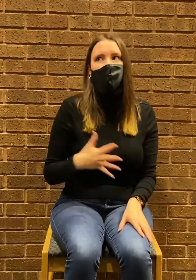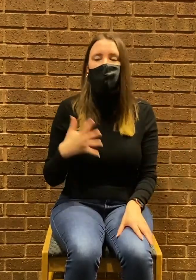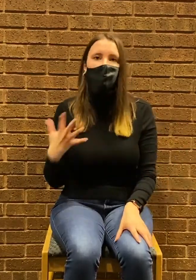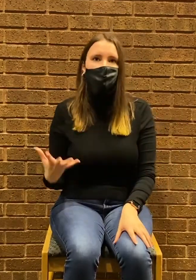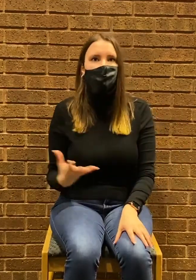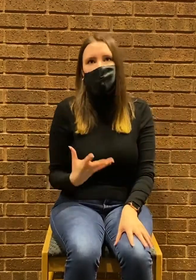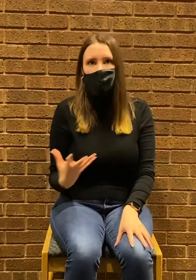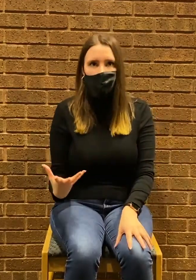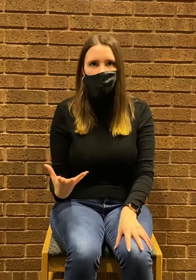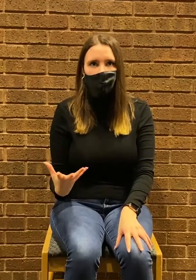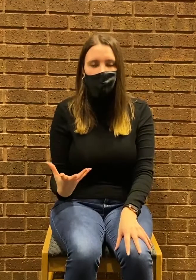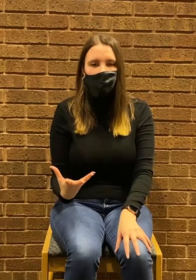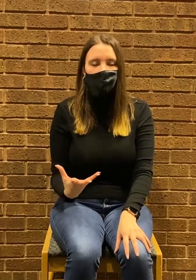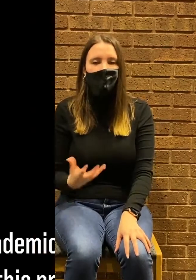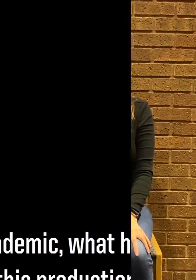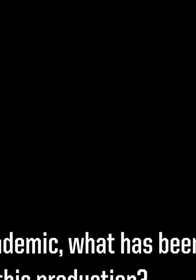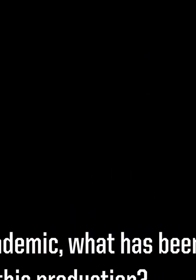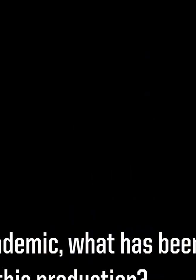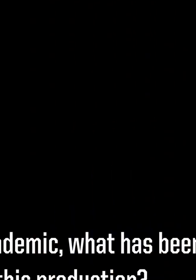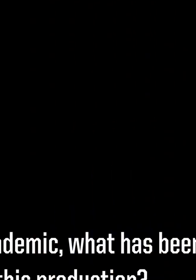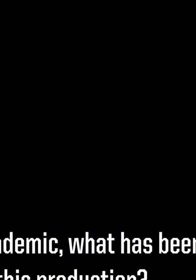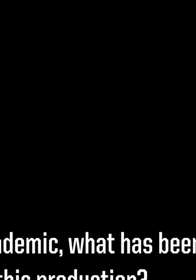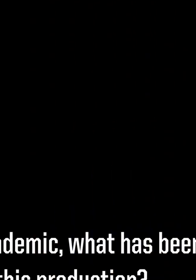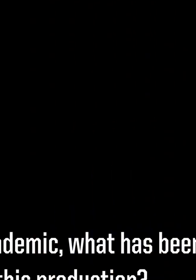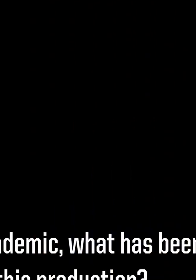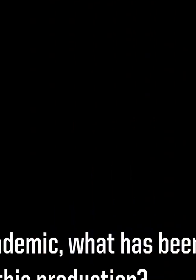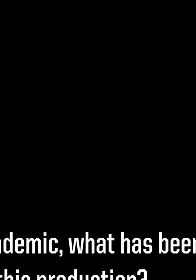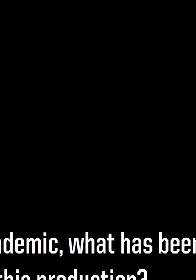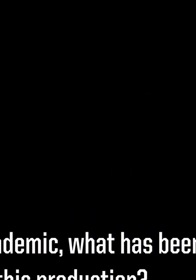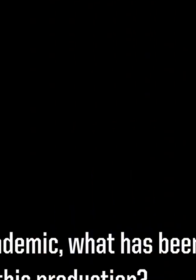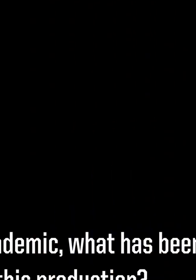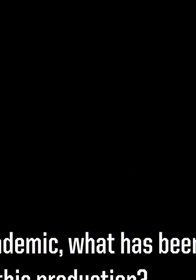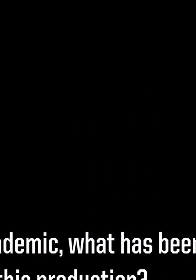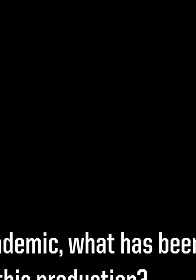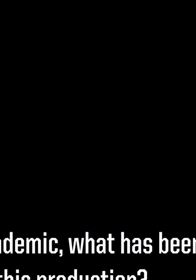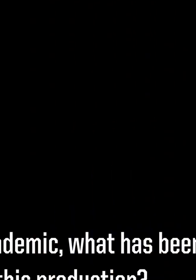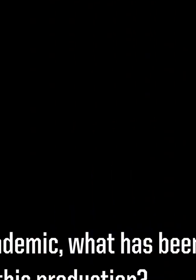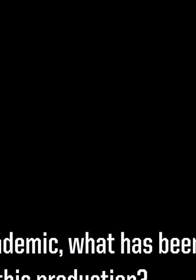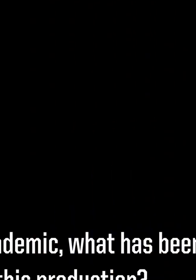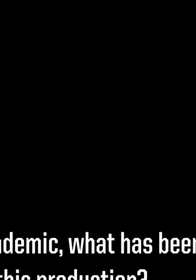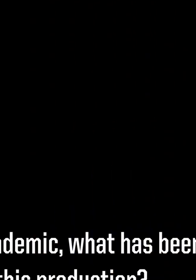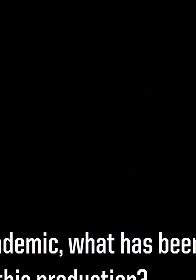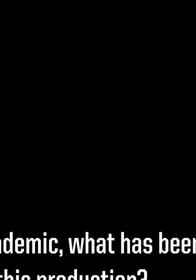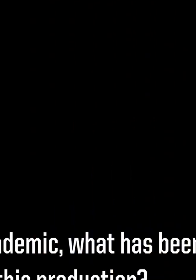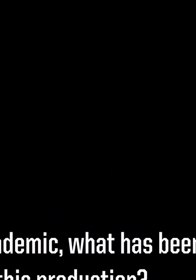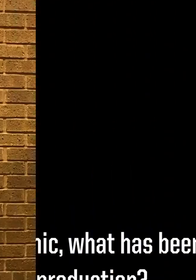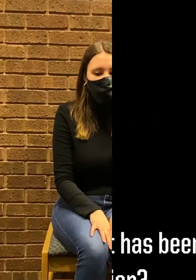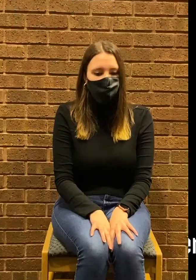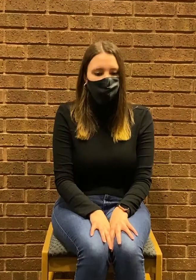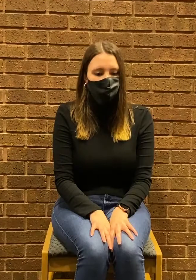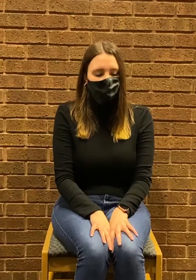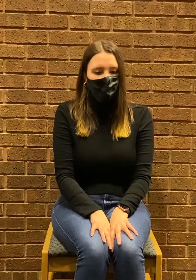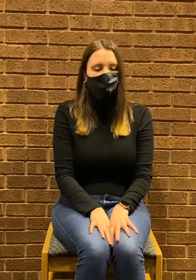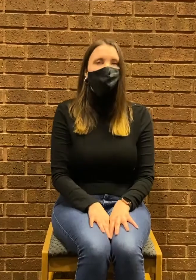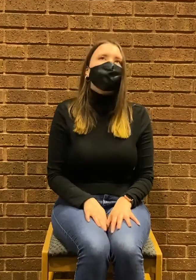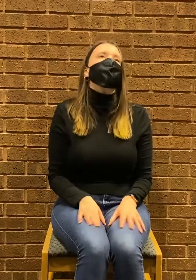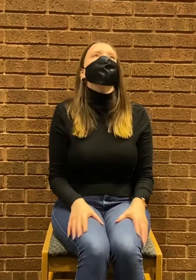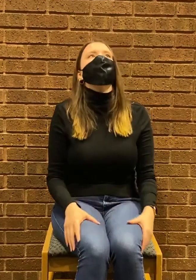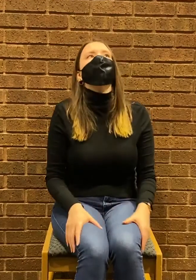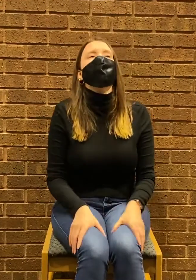feel rushed for a deadline or anything. Aside from the pandemic what has been unique about working on this production? What's been unique about